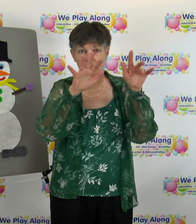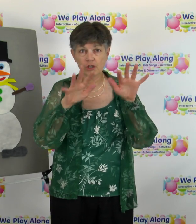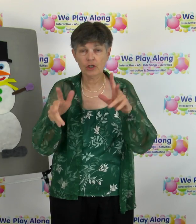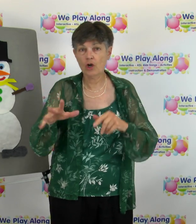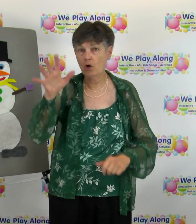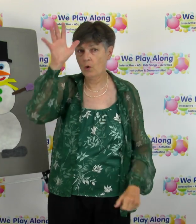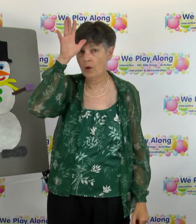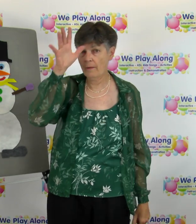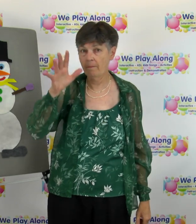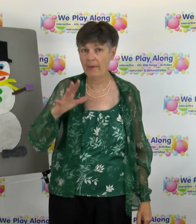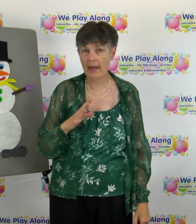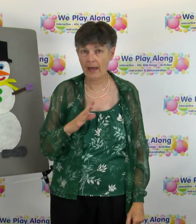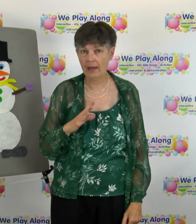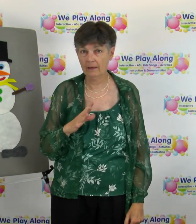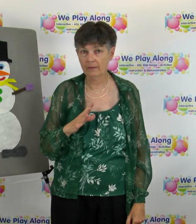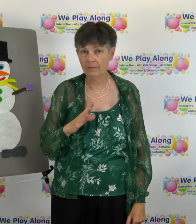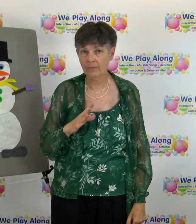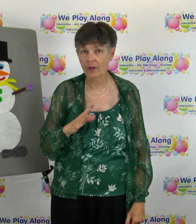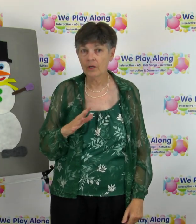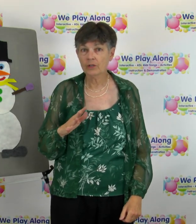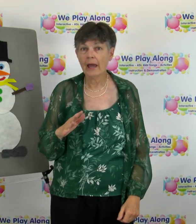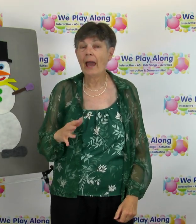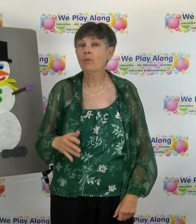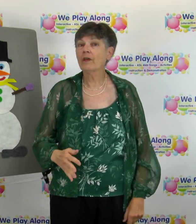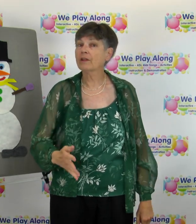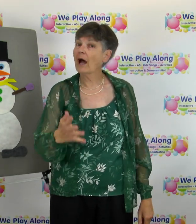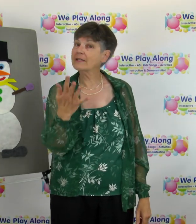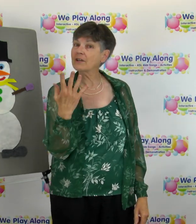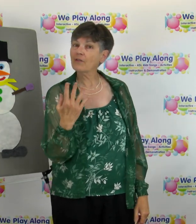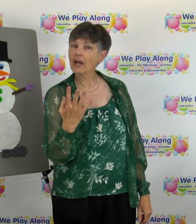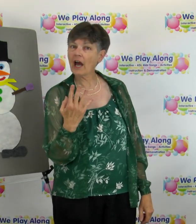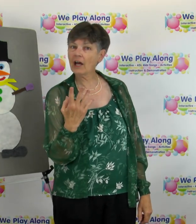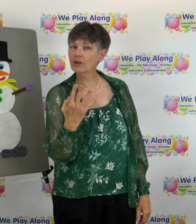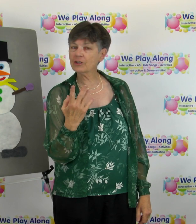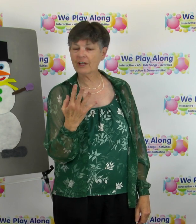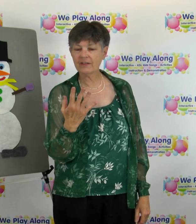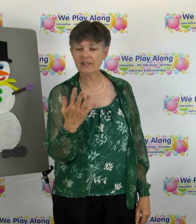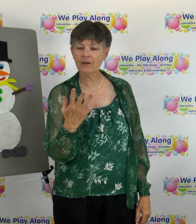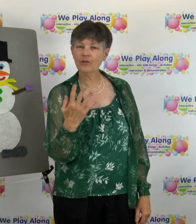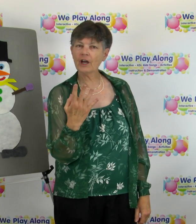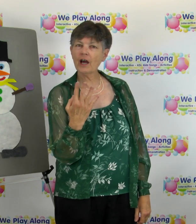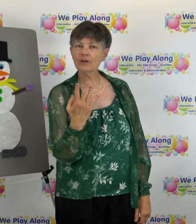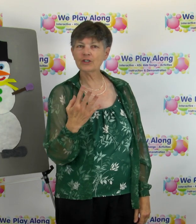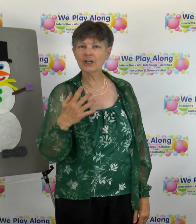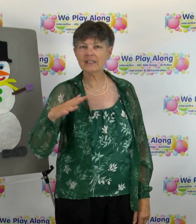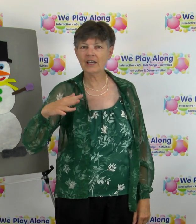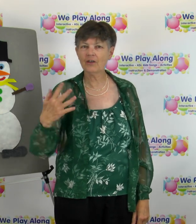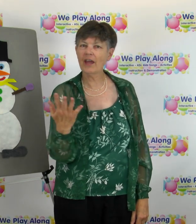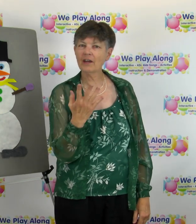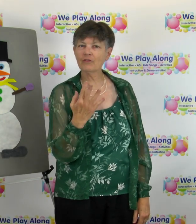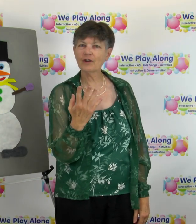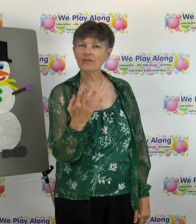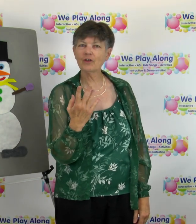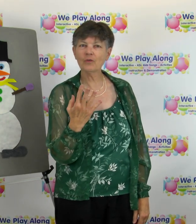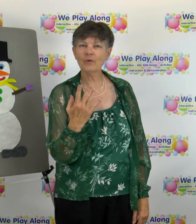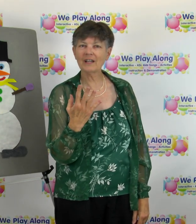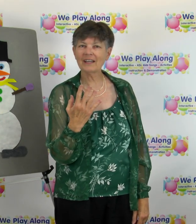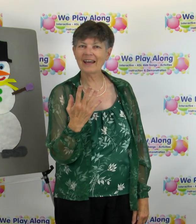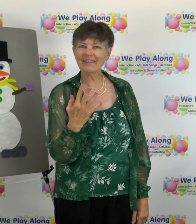it's snow man with lots of colors now the sign for colors you're going to take your hand in front of you and wiggle it like